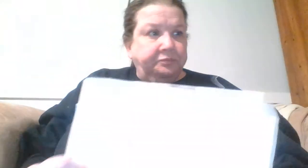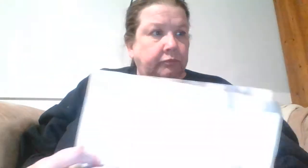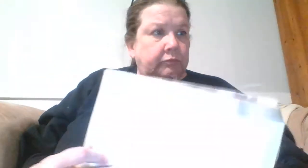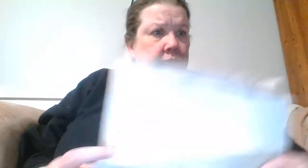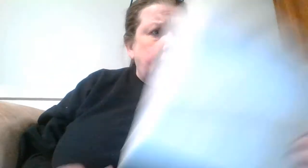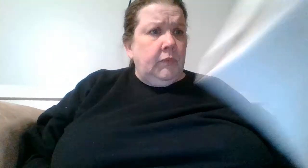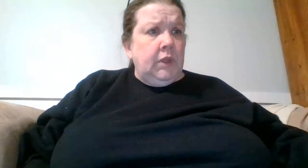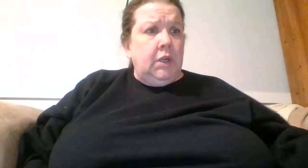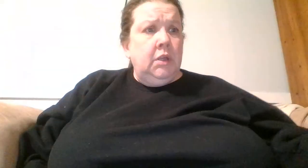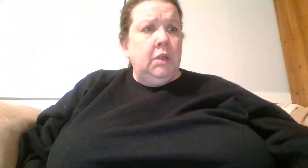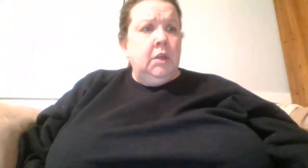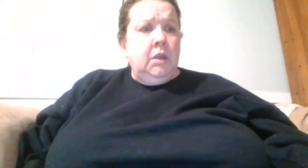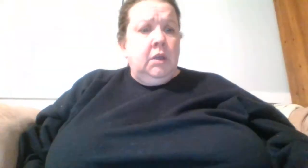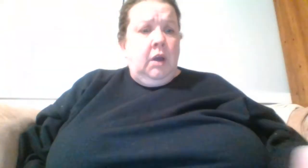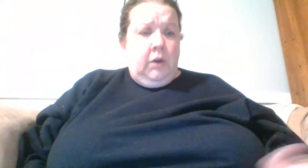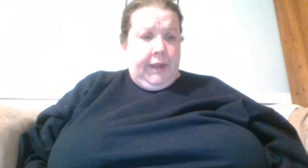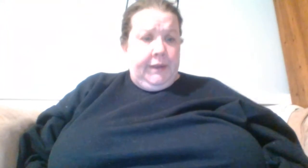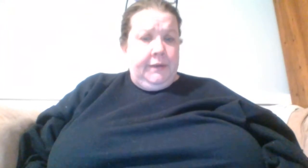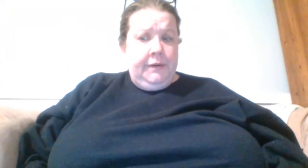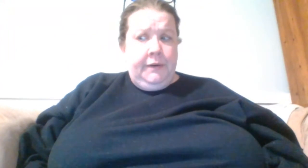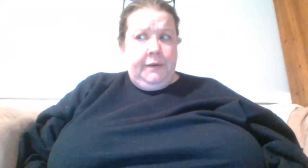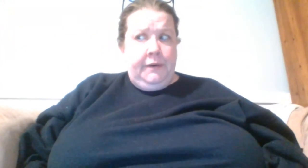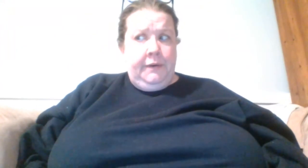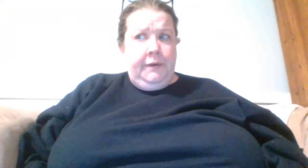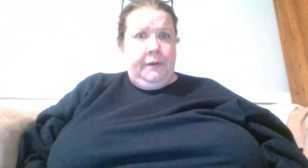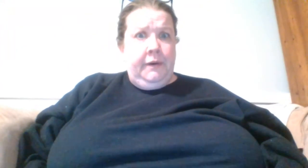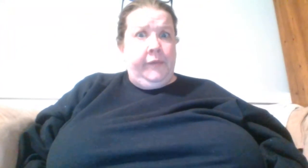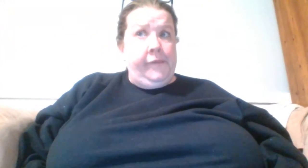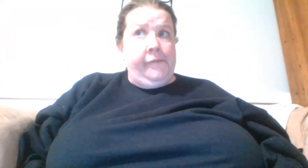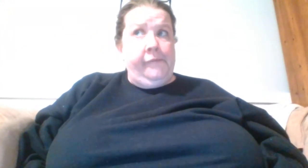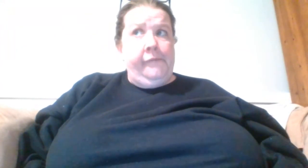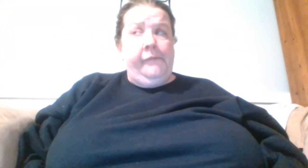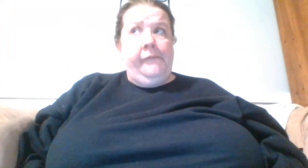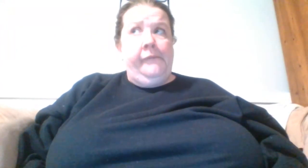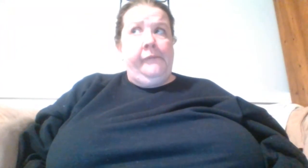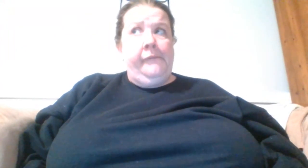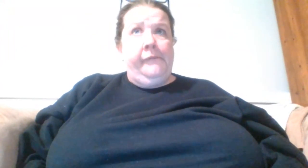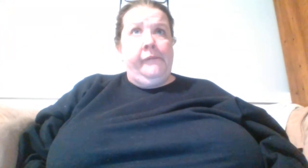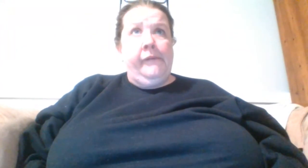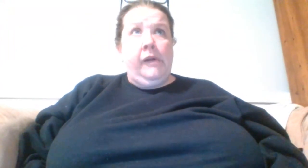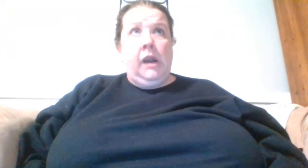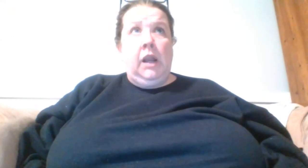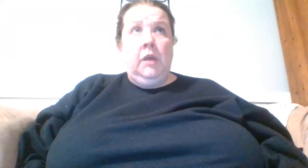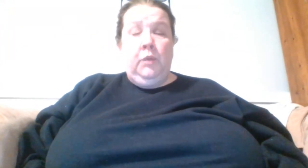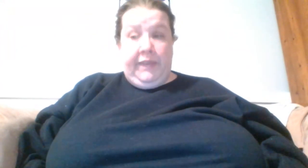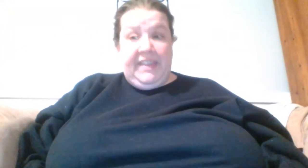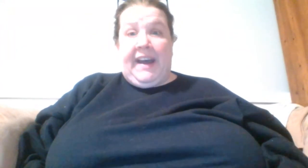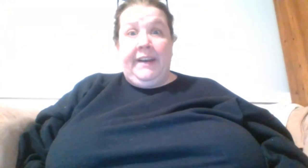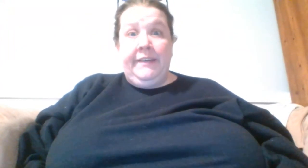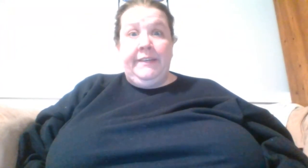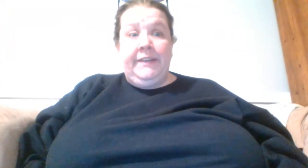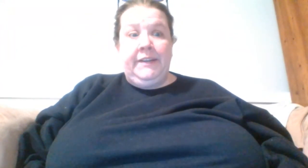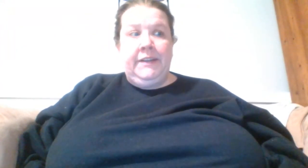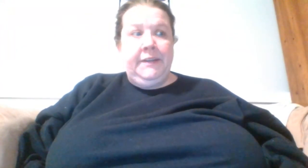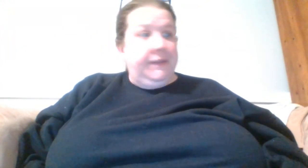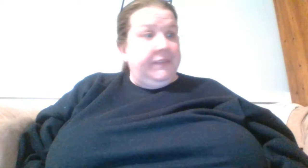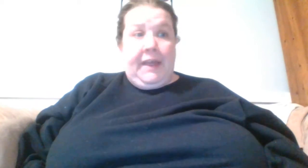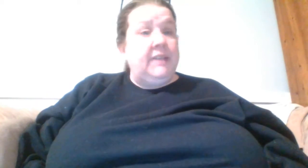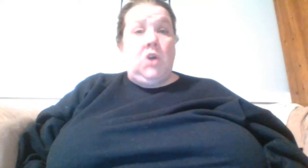so okay with that that's